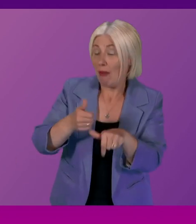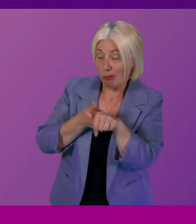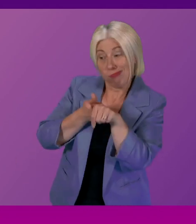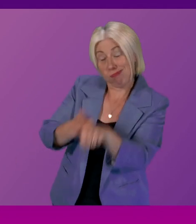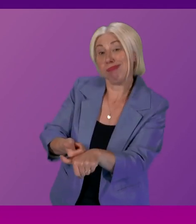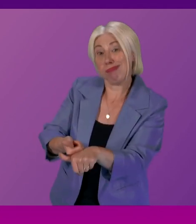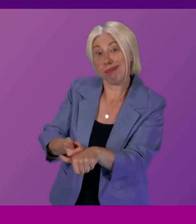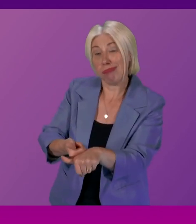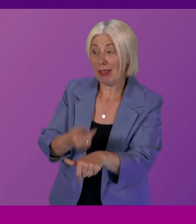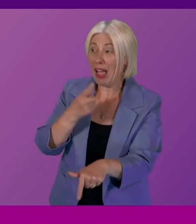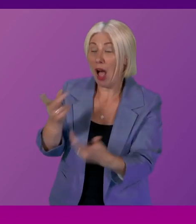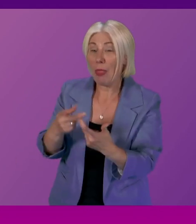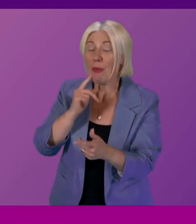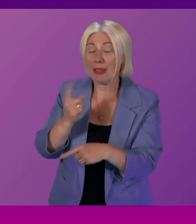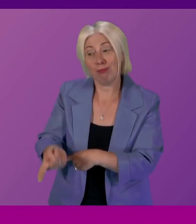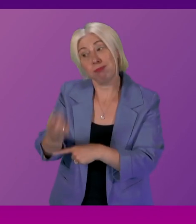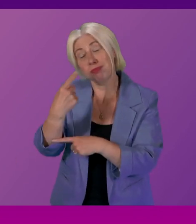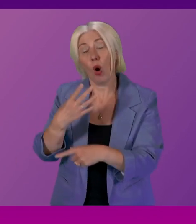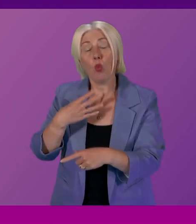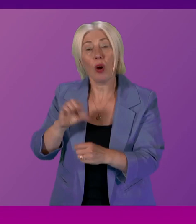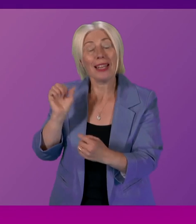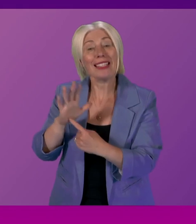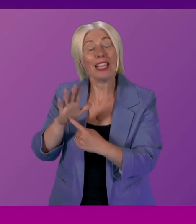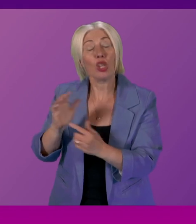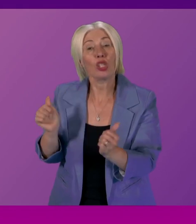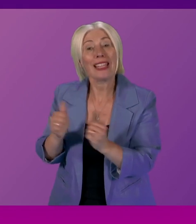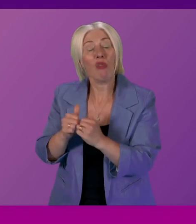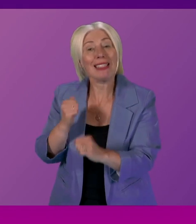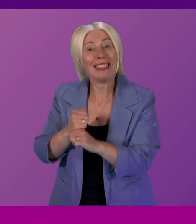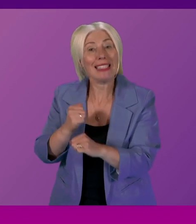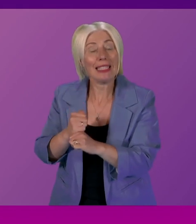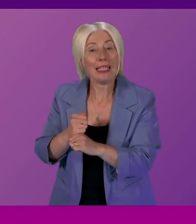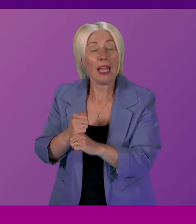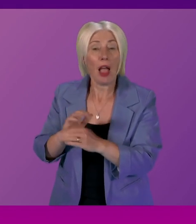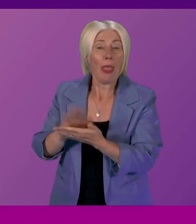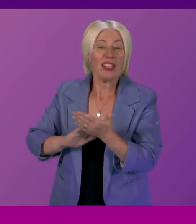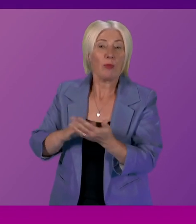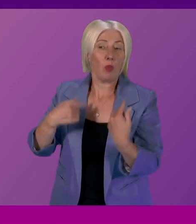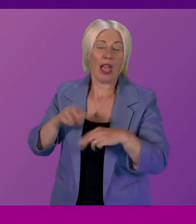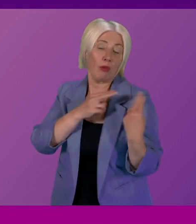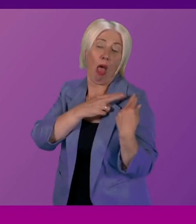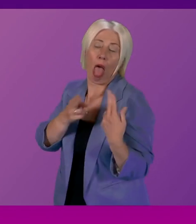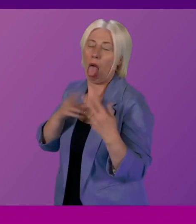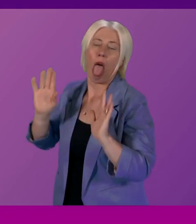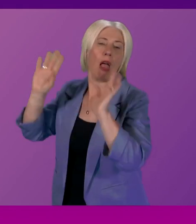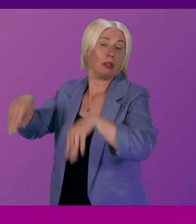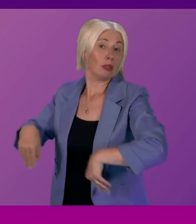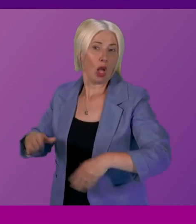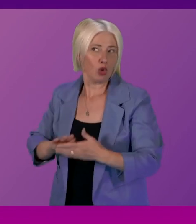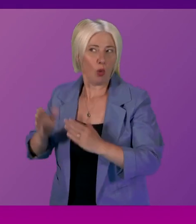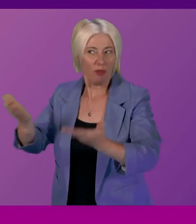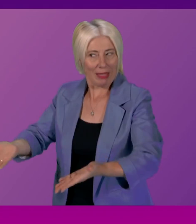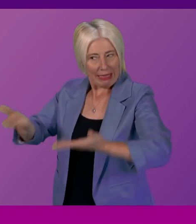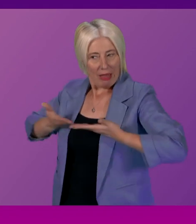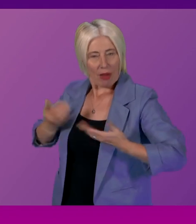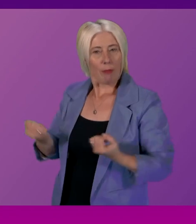that are calling for an essentials guarantee but we also accept that it doesn't abdicate us of our responsibility in terms of the devolved powers that we